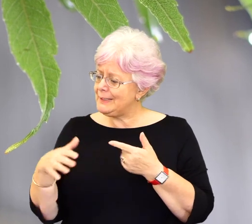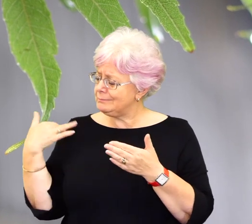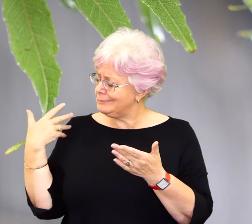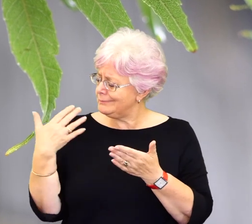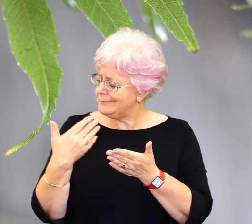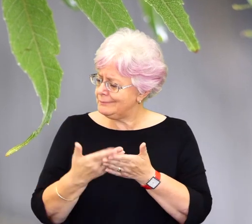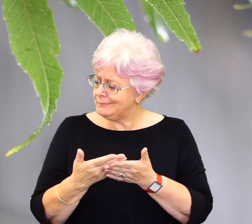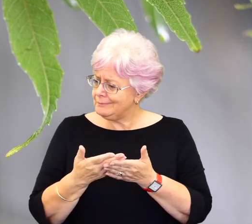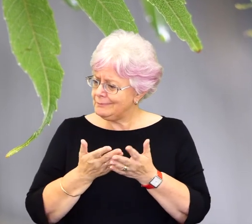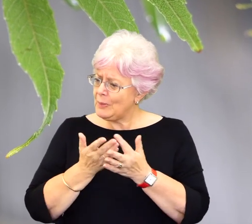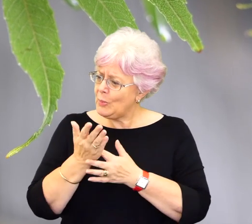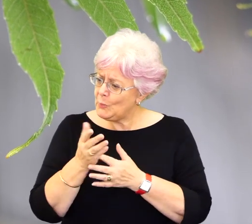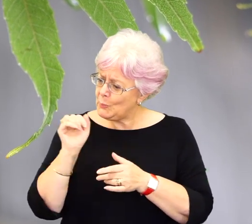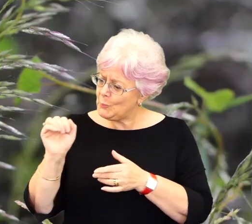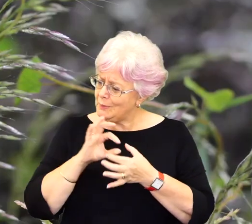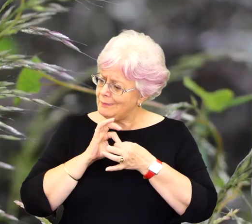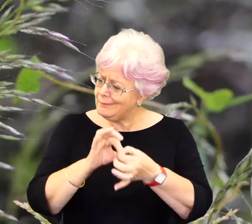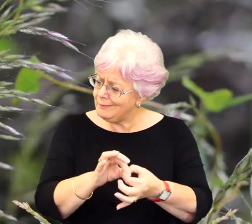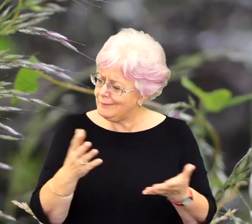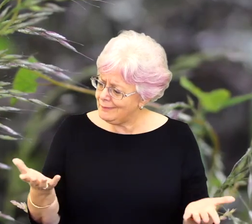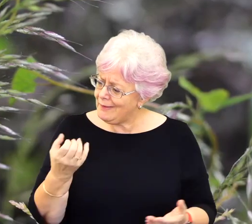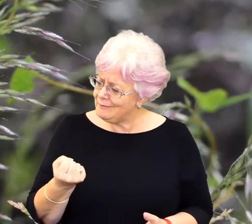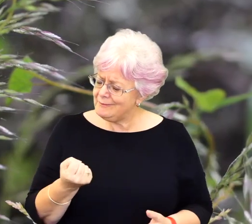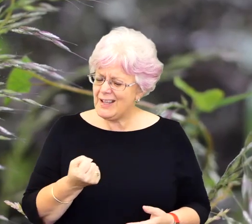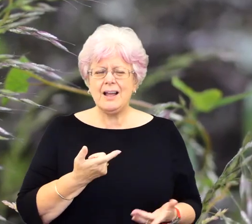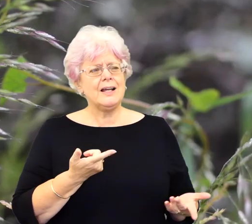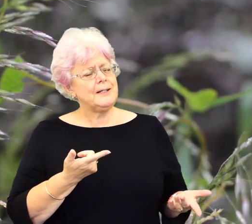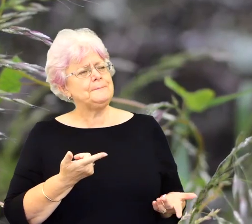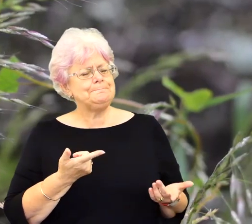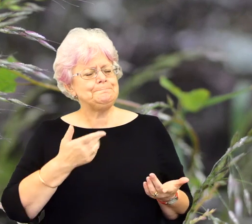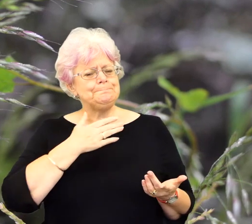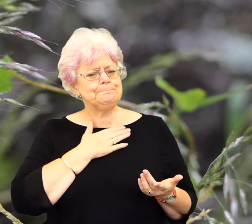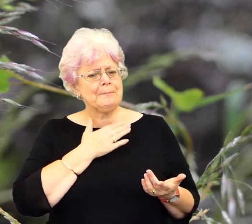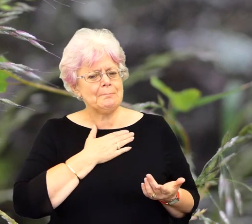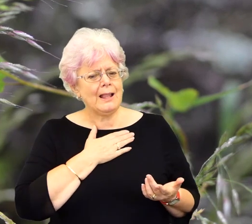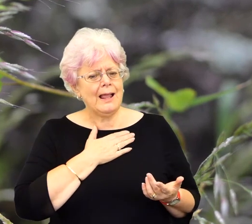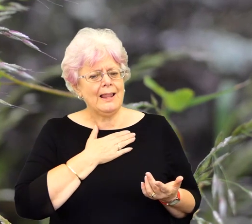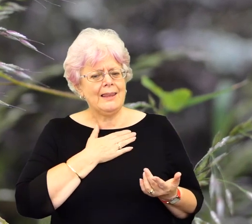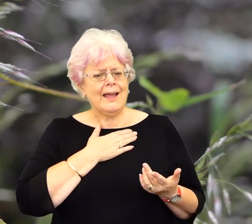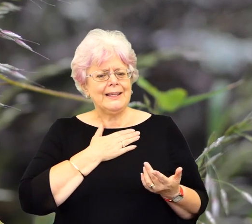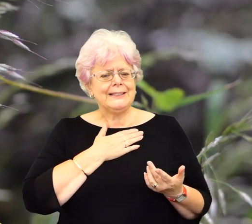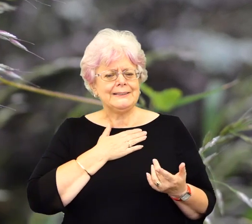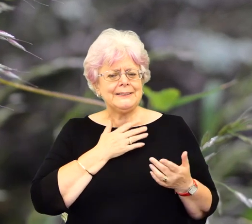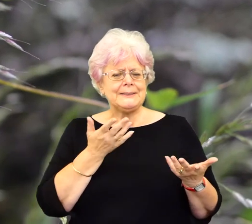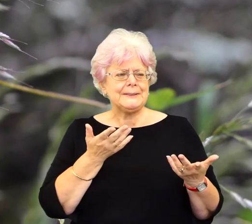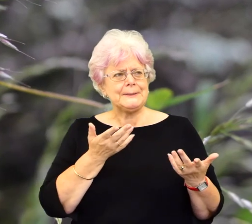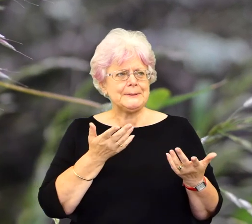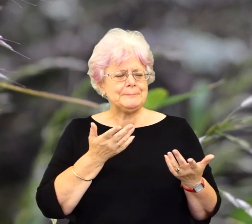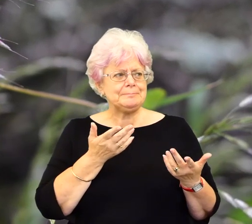association or interest in nature? Um, yeah, so I think I've always been particularly, um, yeah,